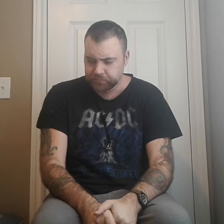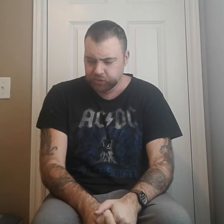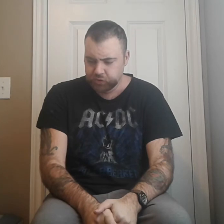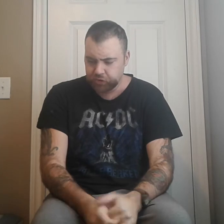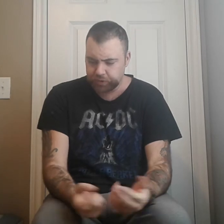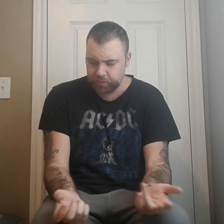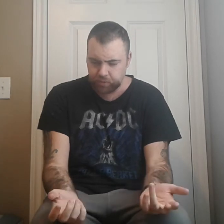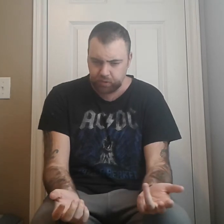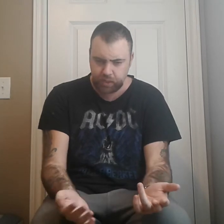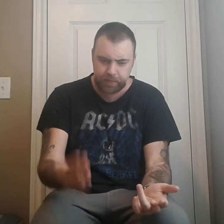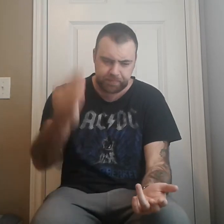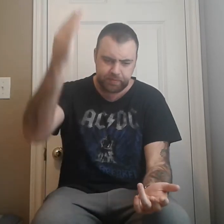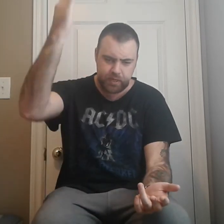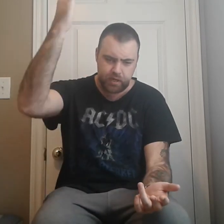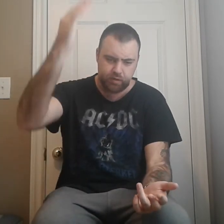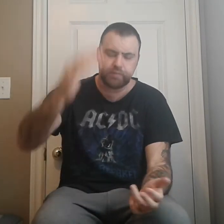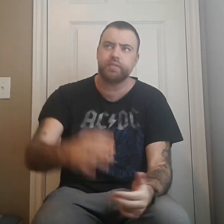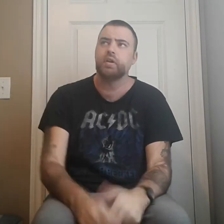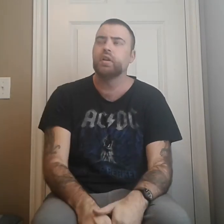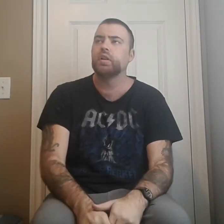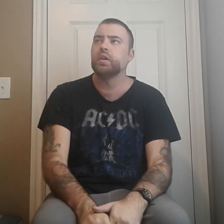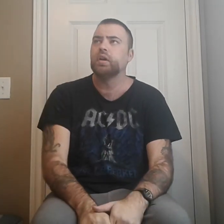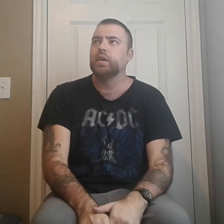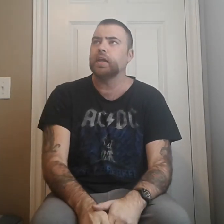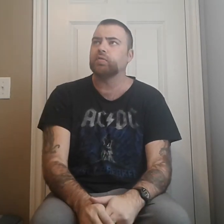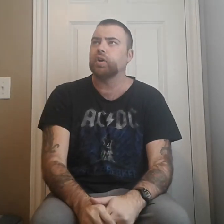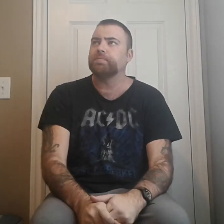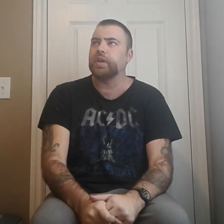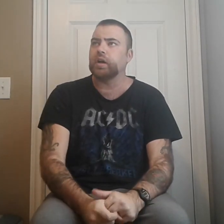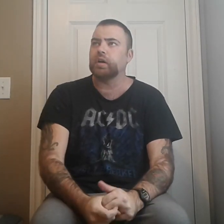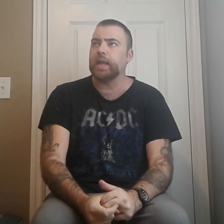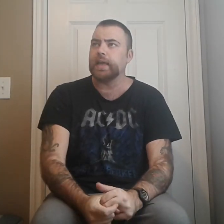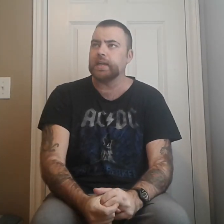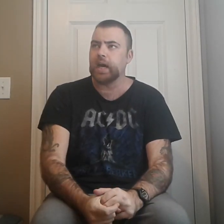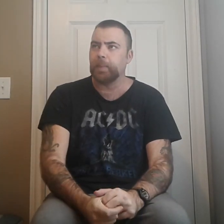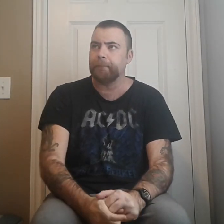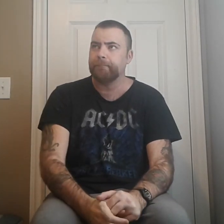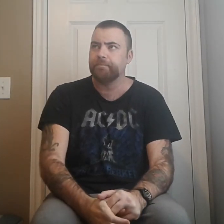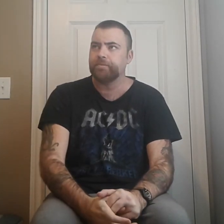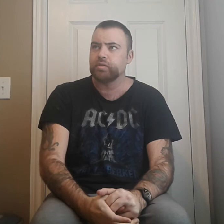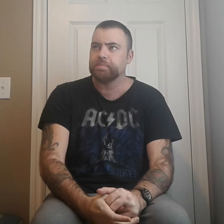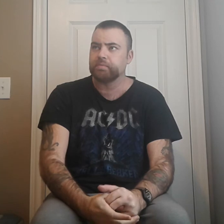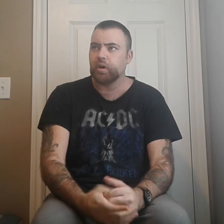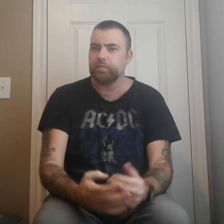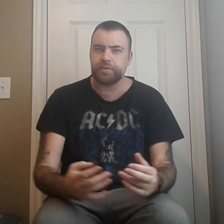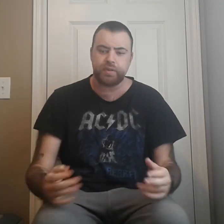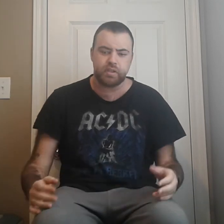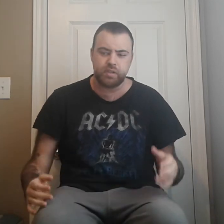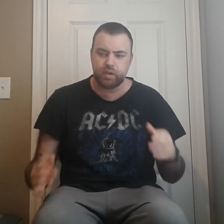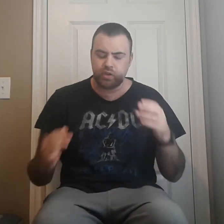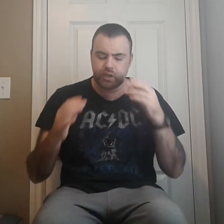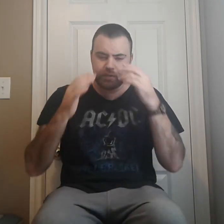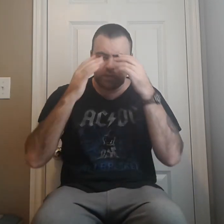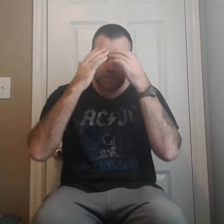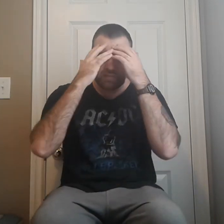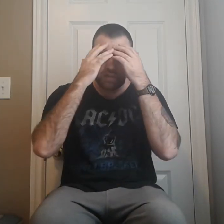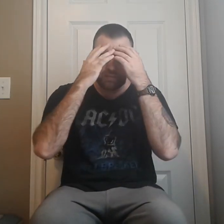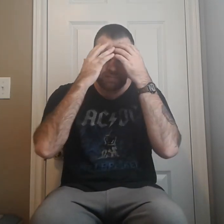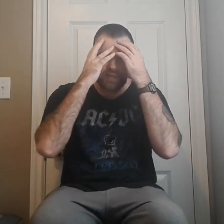so they were upstairs in a room there and, um, all of a sudden, you know, you could see his, his face